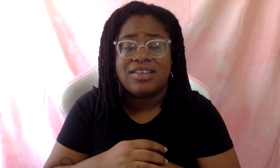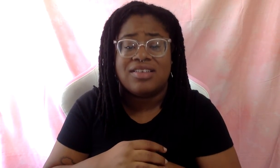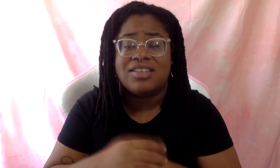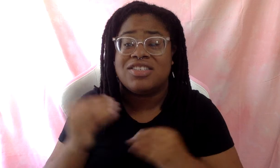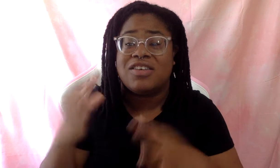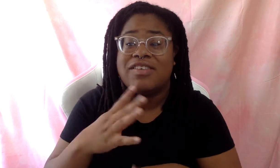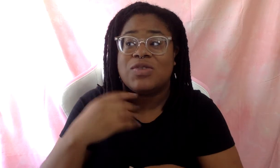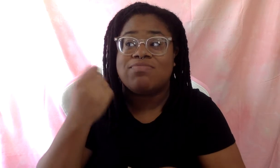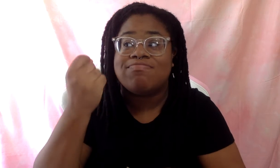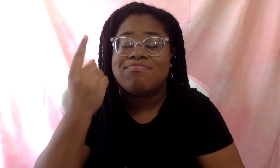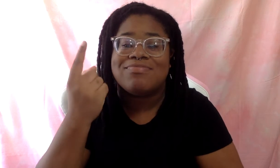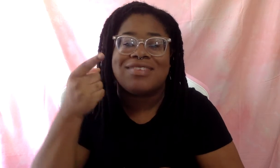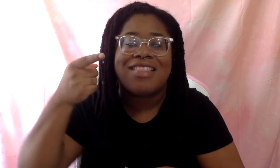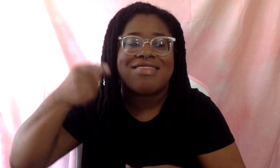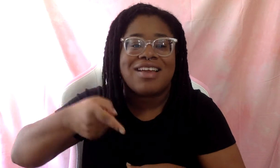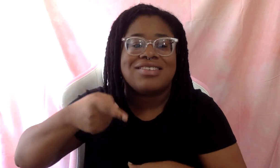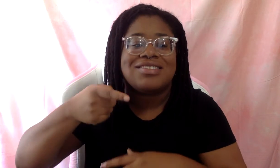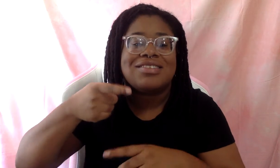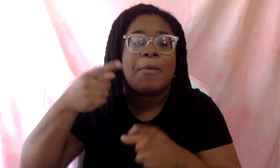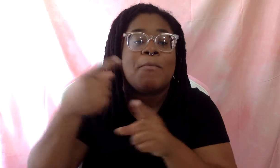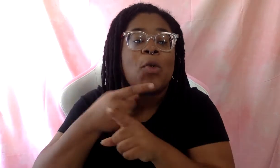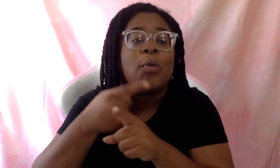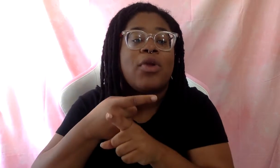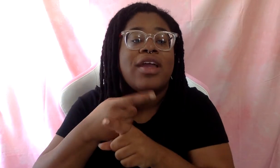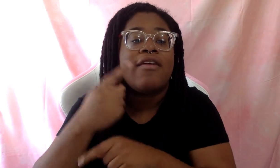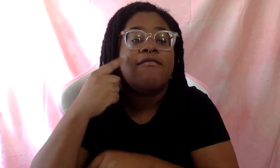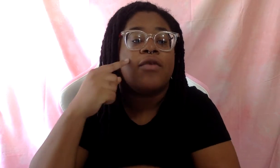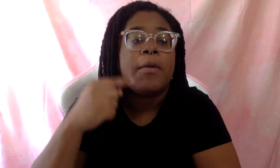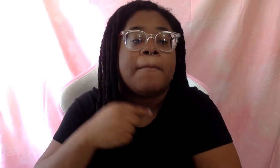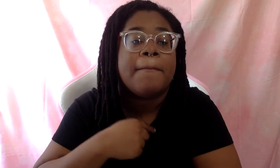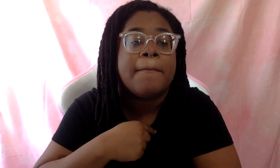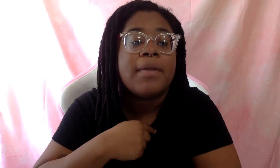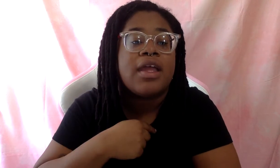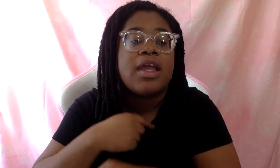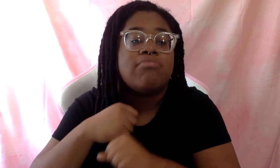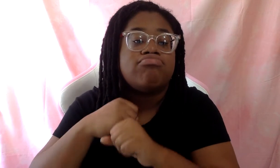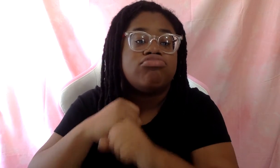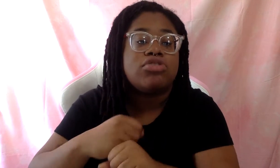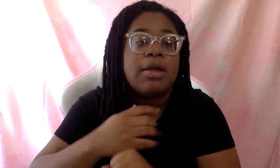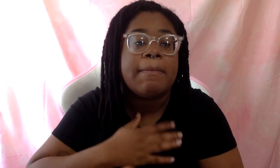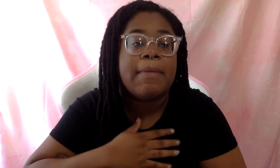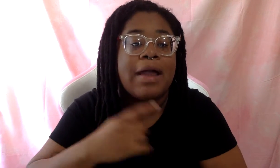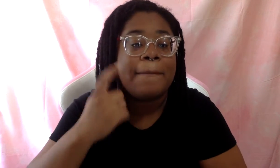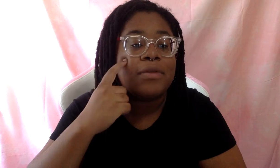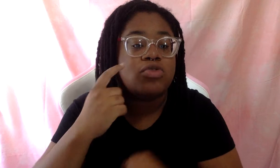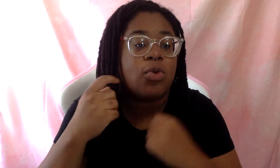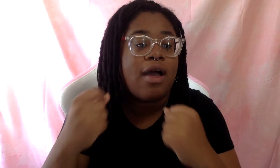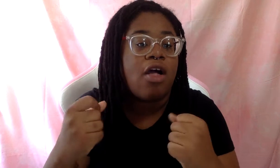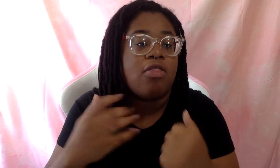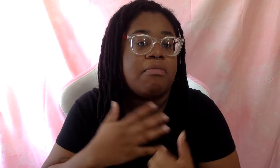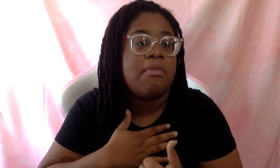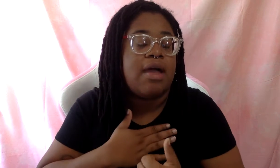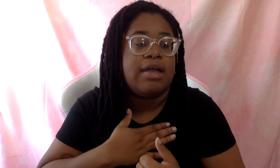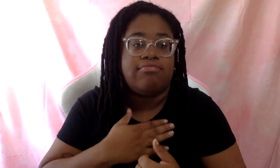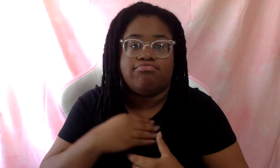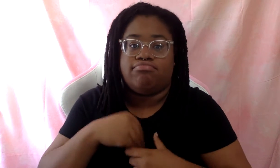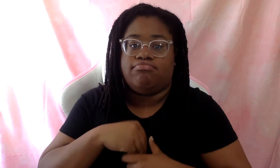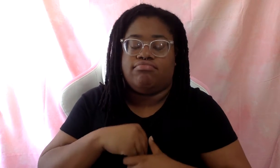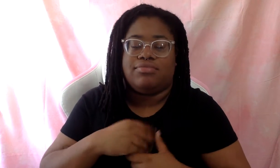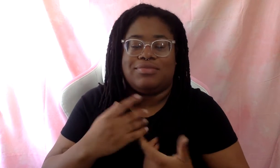understand this is appropriate for me. This is how I protect my own mental health and wellness. Um, but also doing